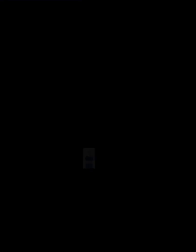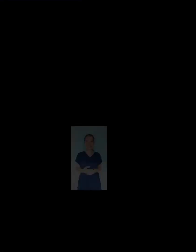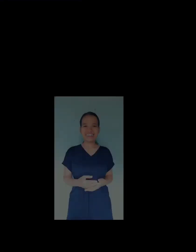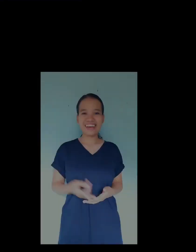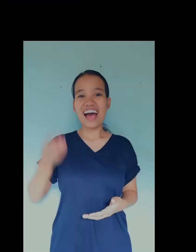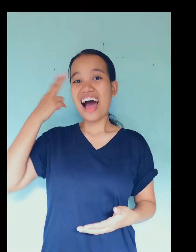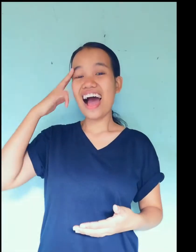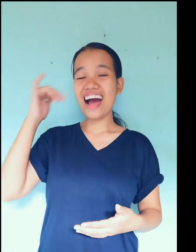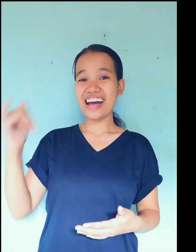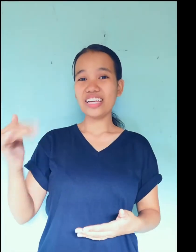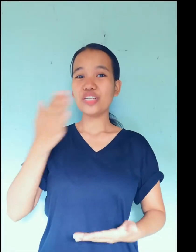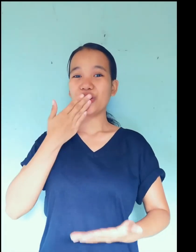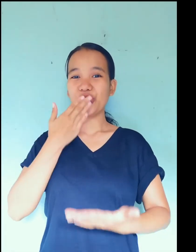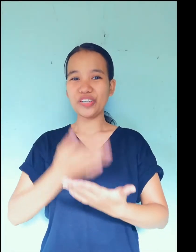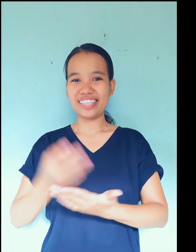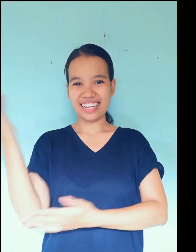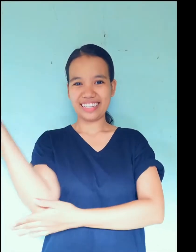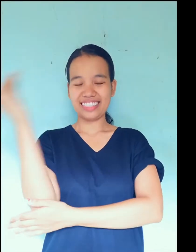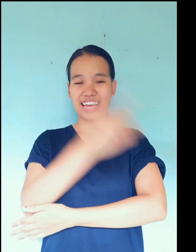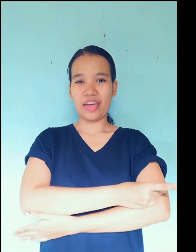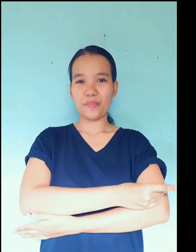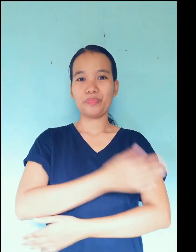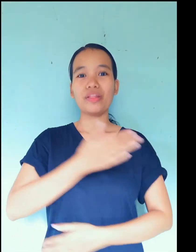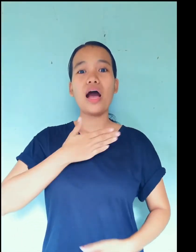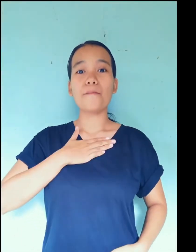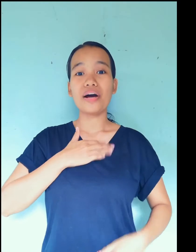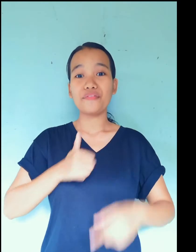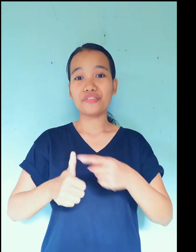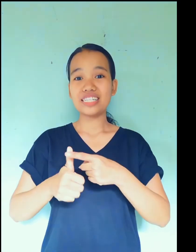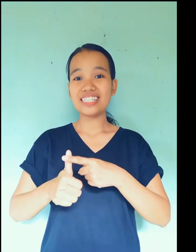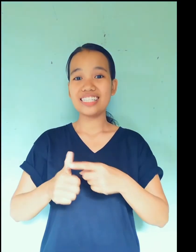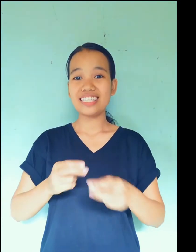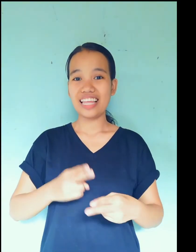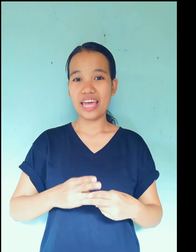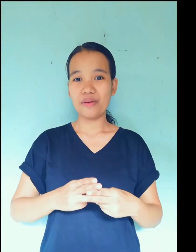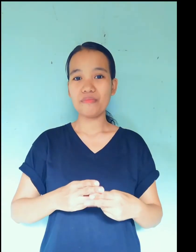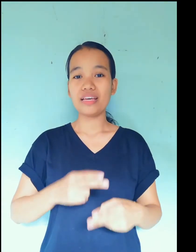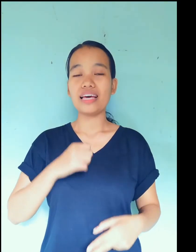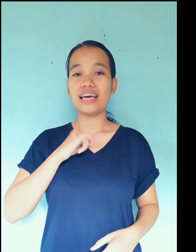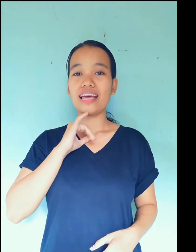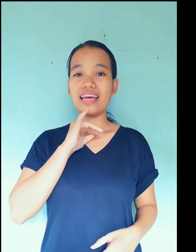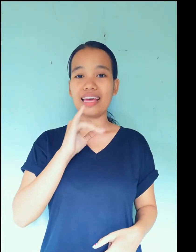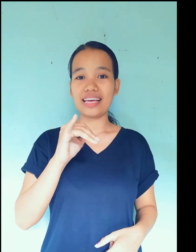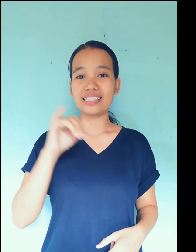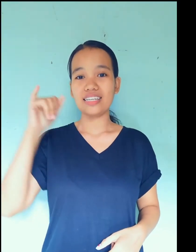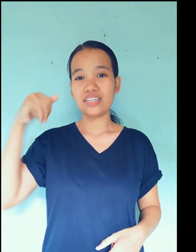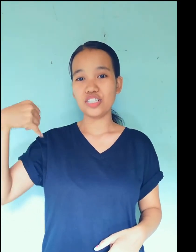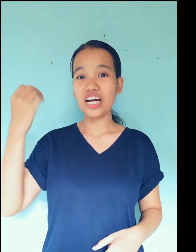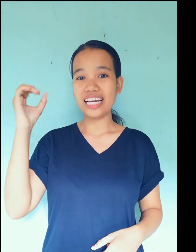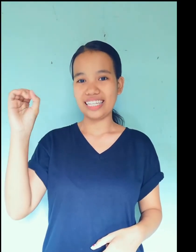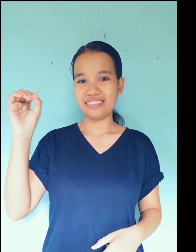Hi, good day. My first name is Johneline.